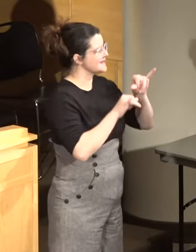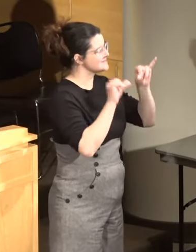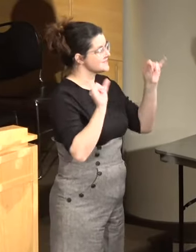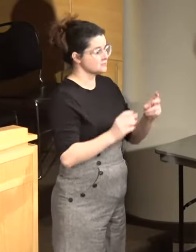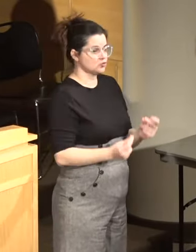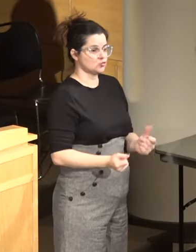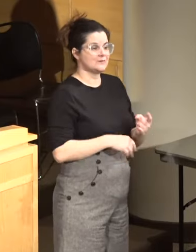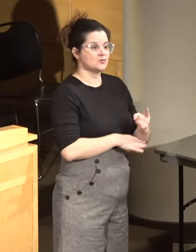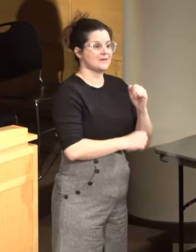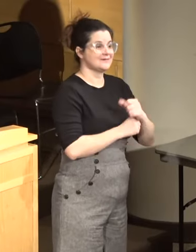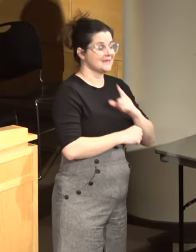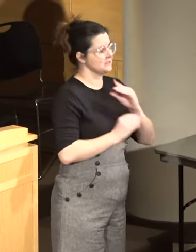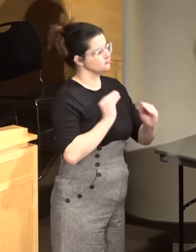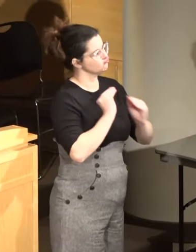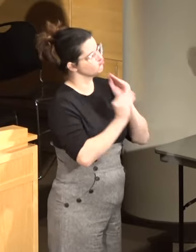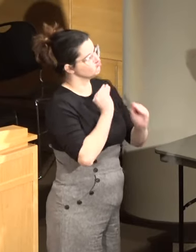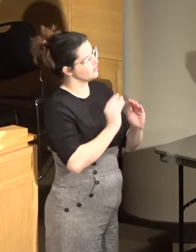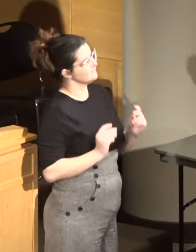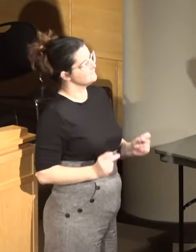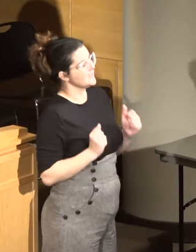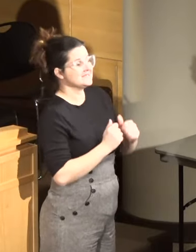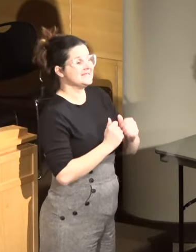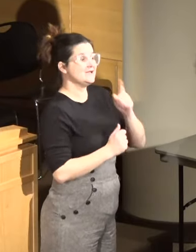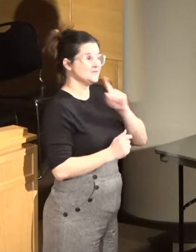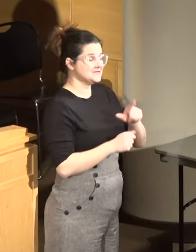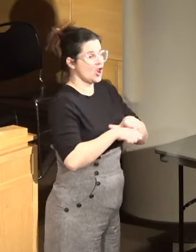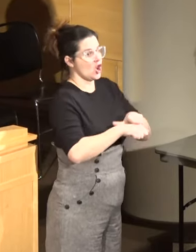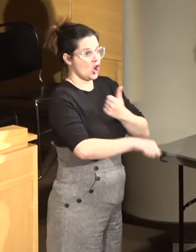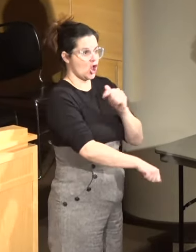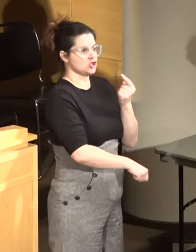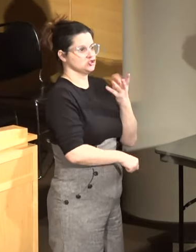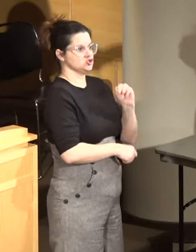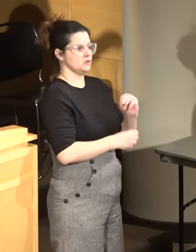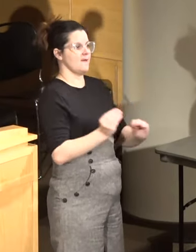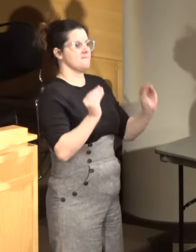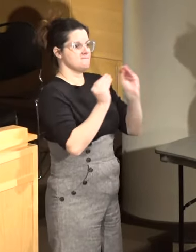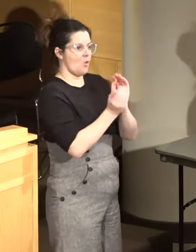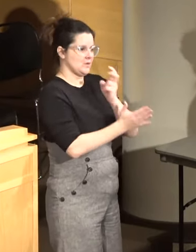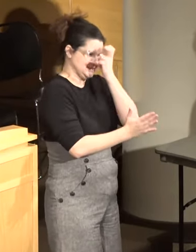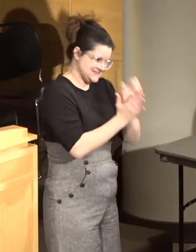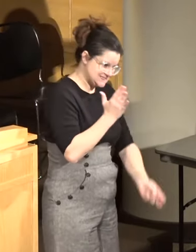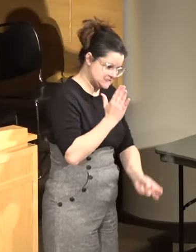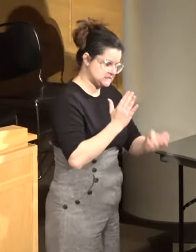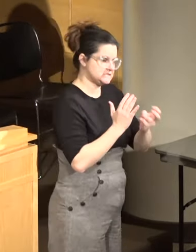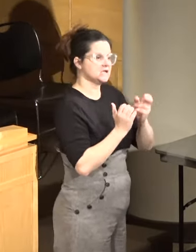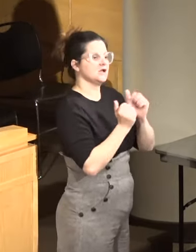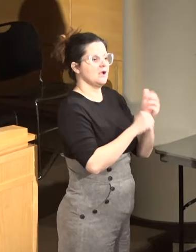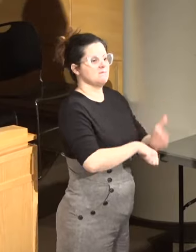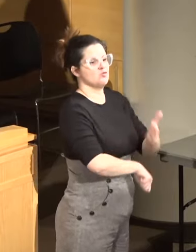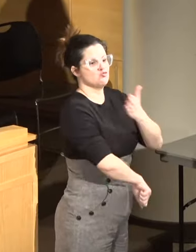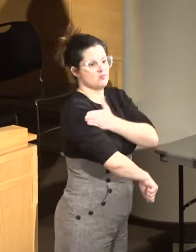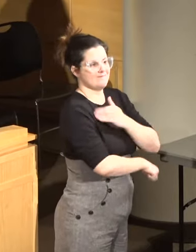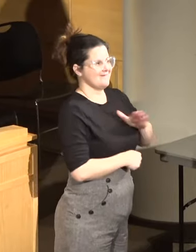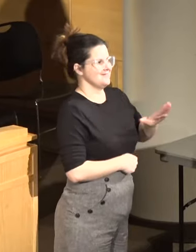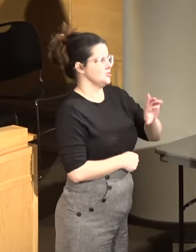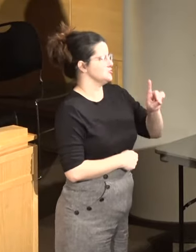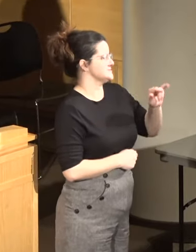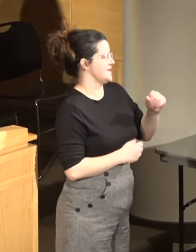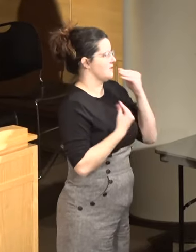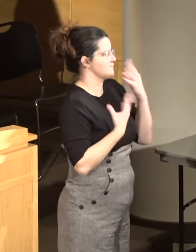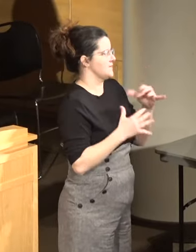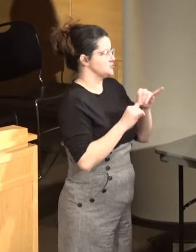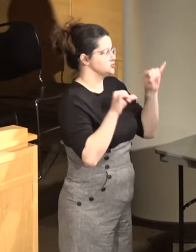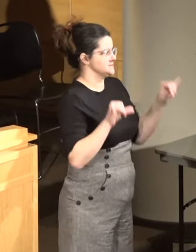quickly. We did a quick fix that was in lieu of a long term, more comprehensive improvement in their data information